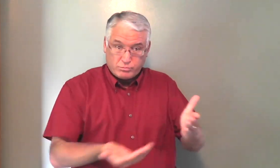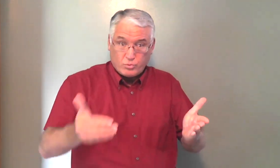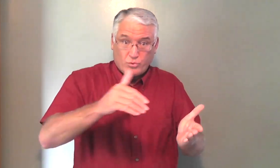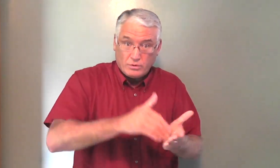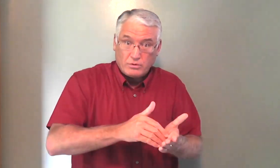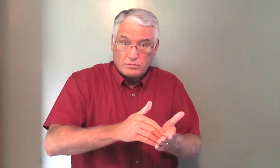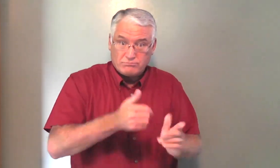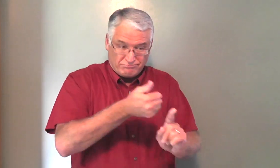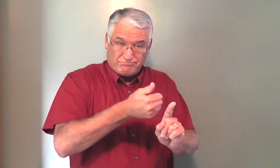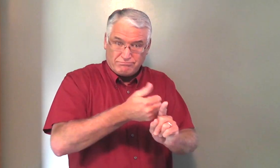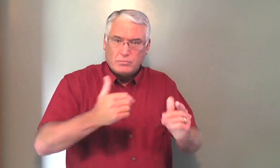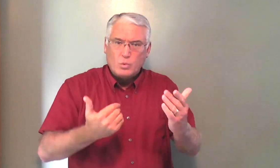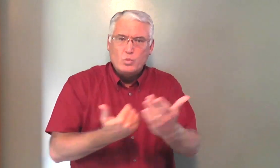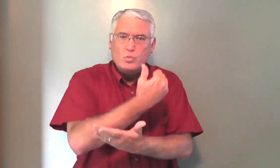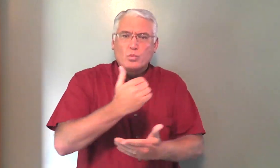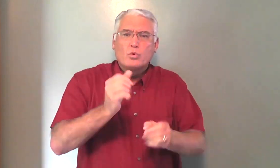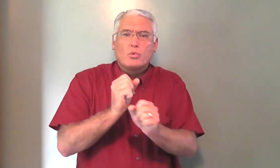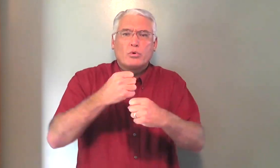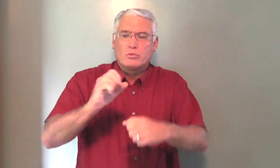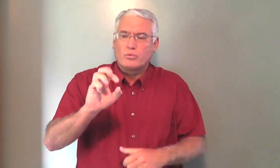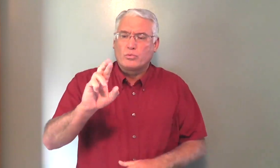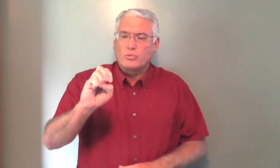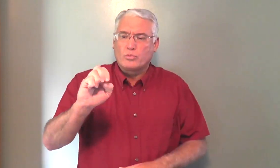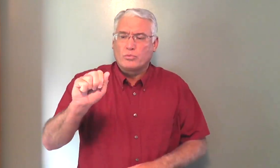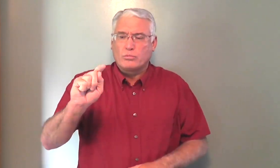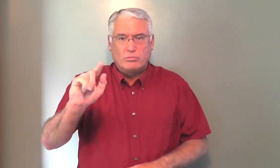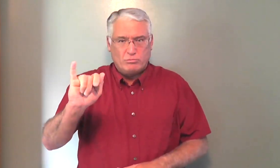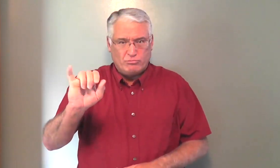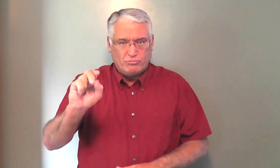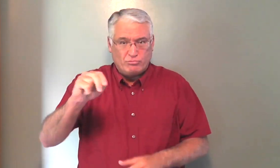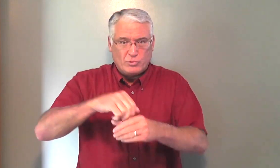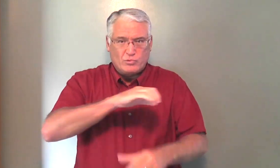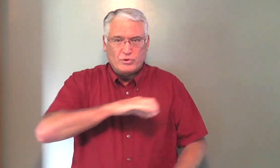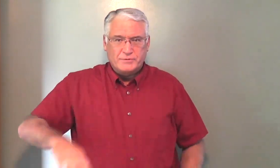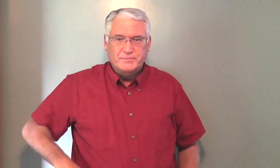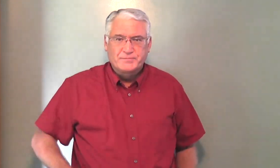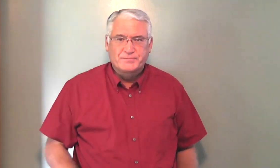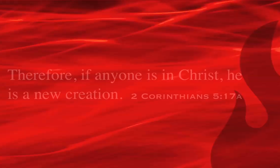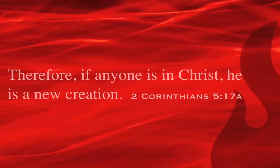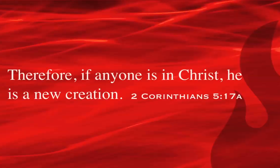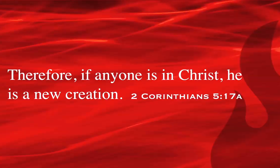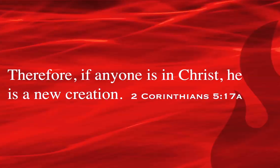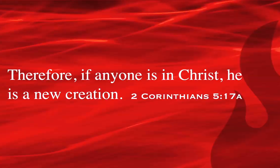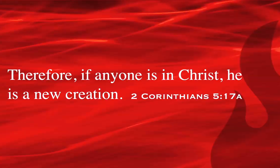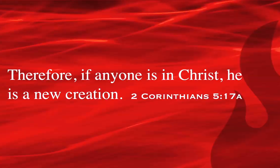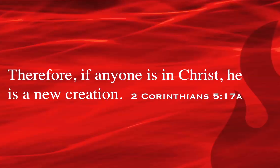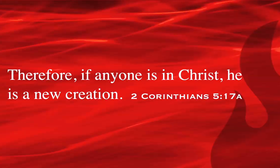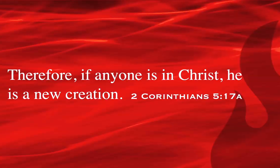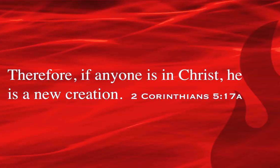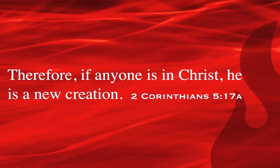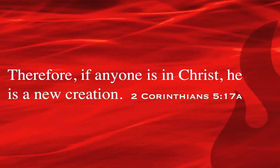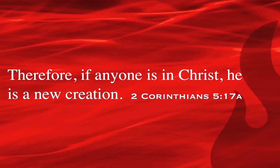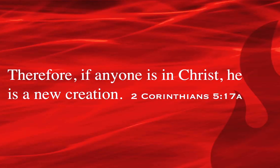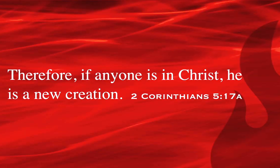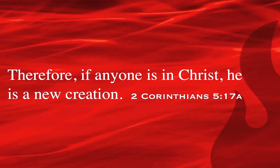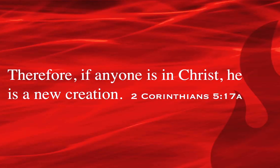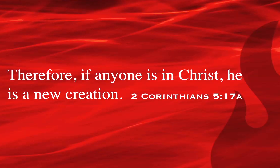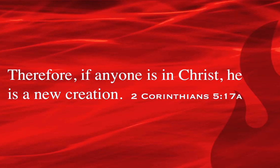being born again, He is a new creation. A new creation in Christ. Therefore, if anyone is in Christ, He is a new